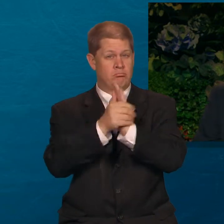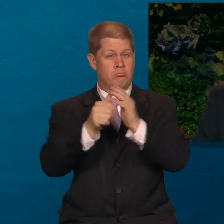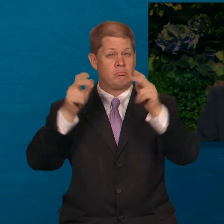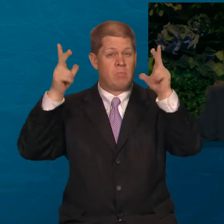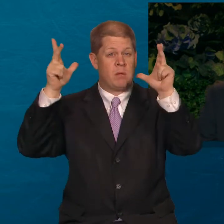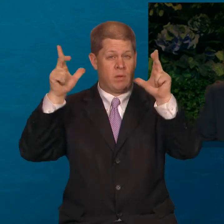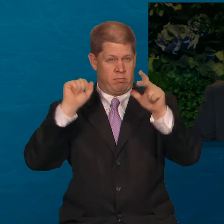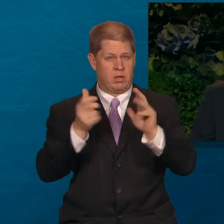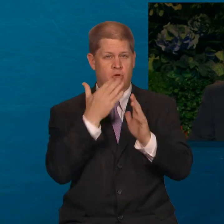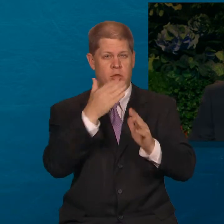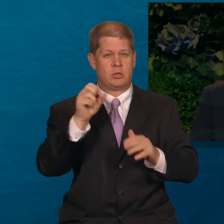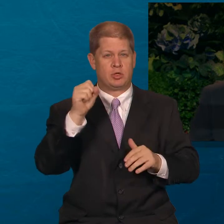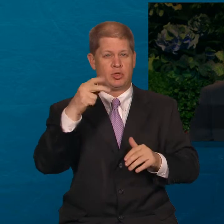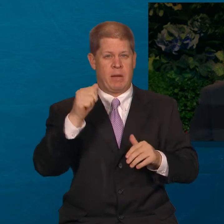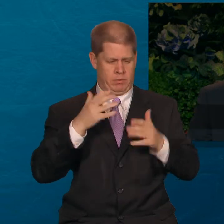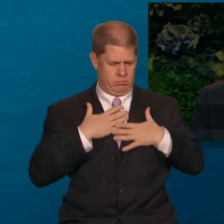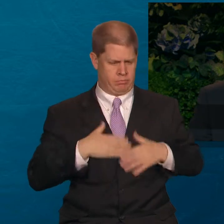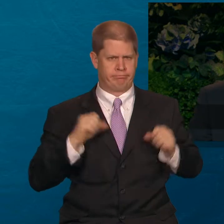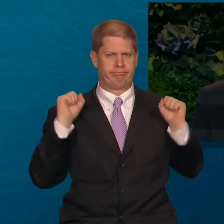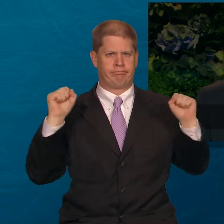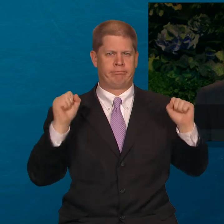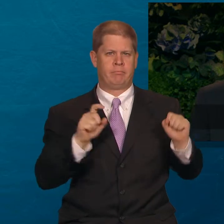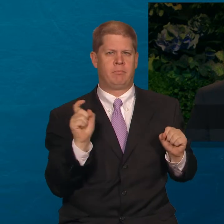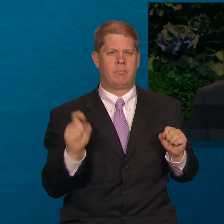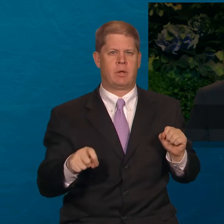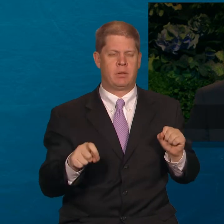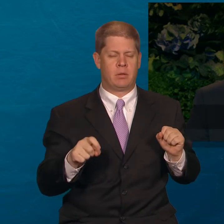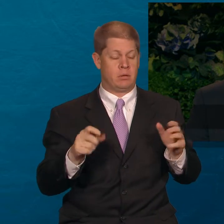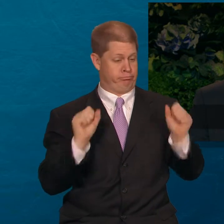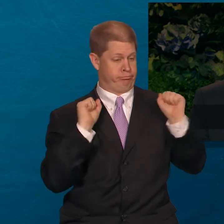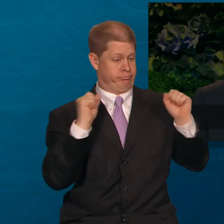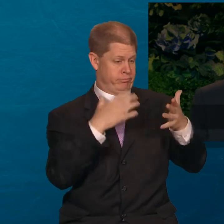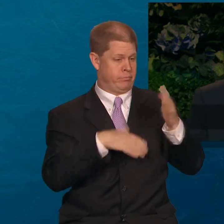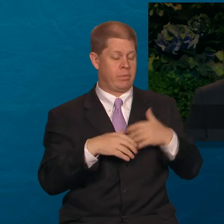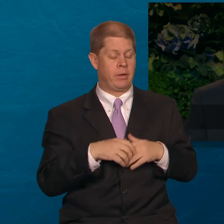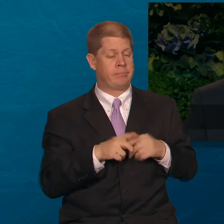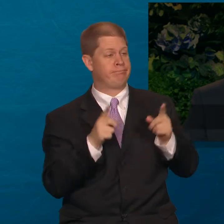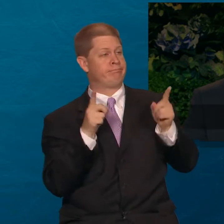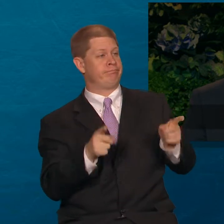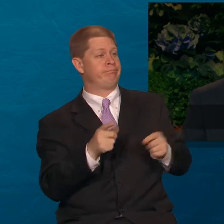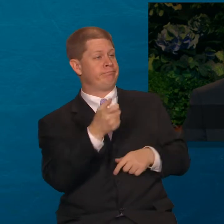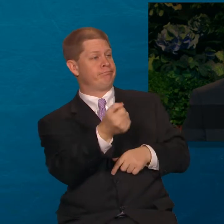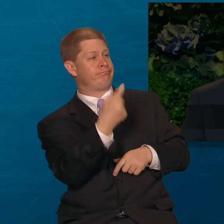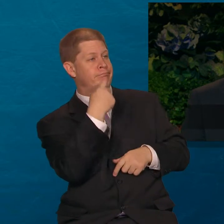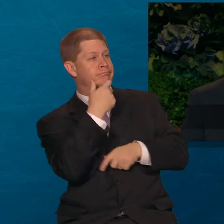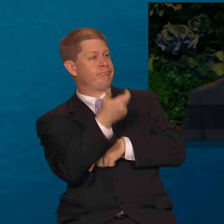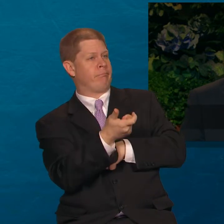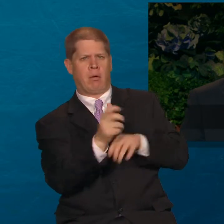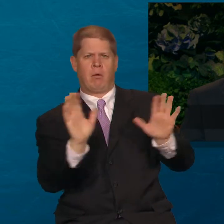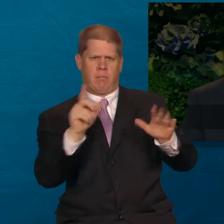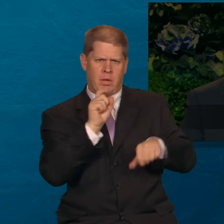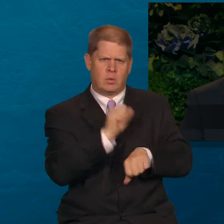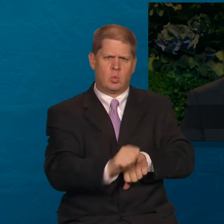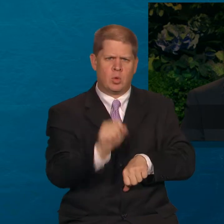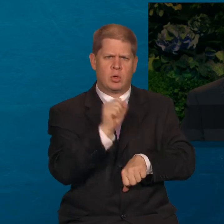shape. Being in good physical condition comes at a price, and that price is dedication,